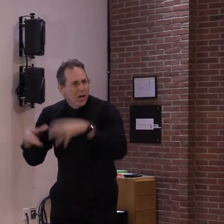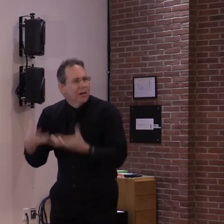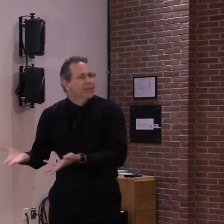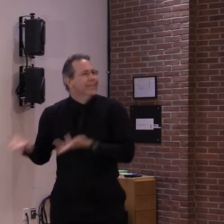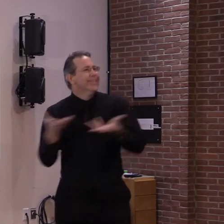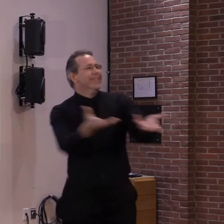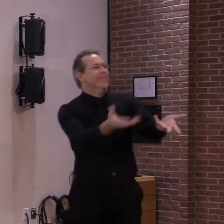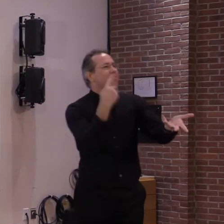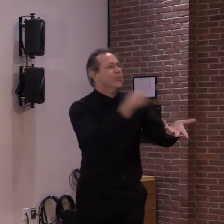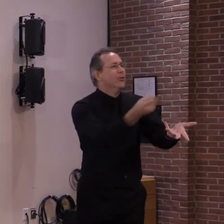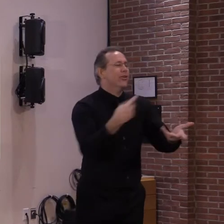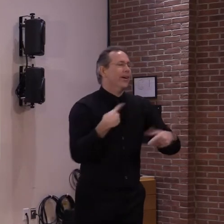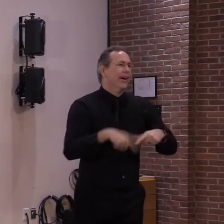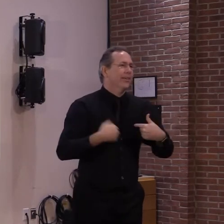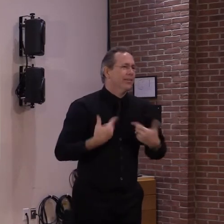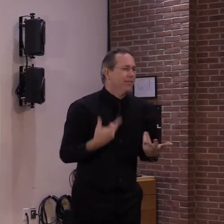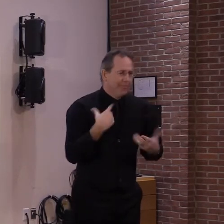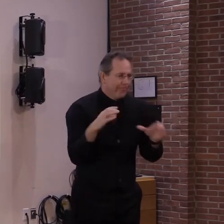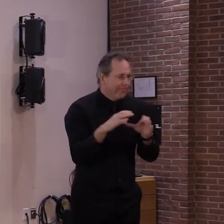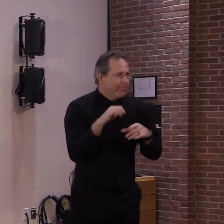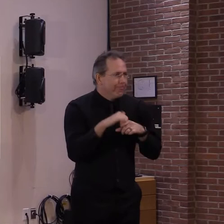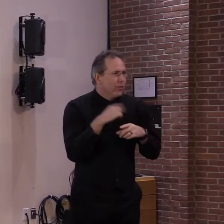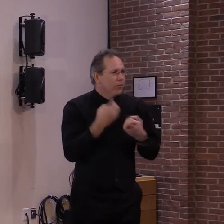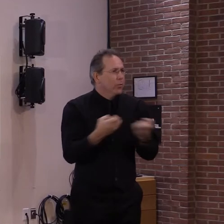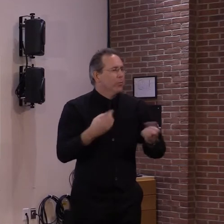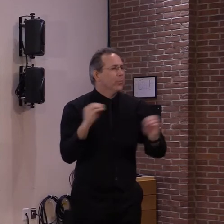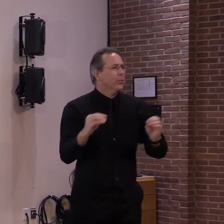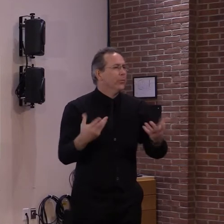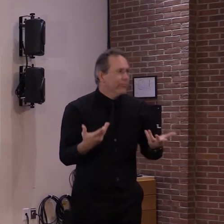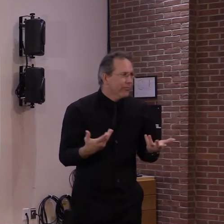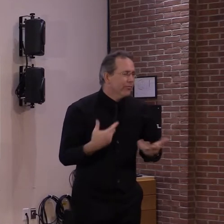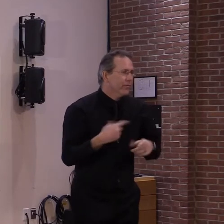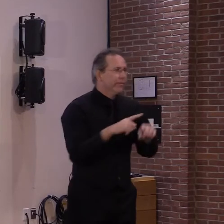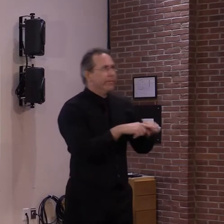and delivery, we can scale up here to deliver it faster.